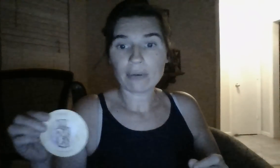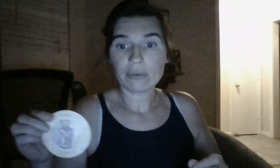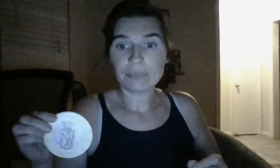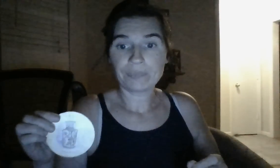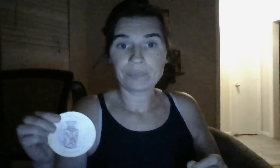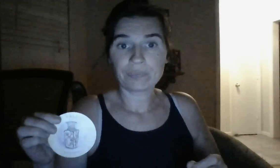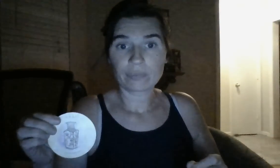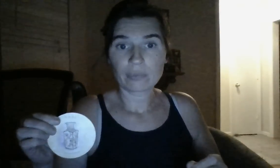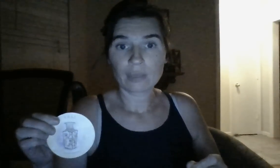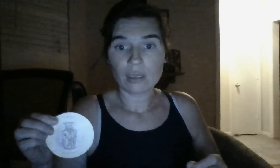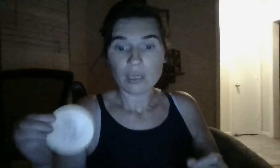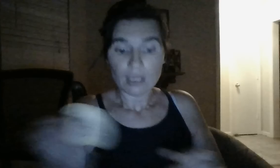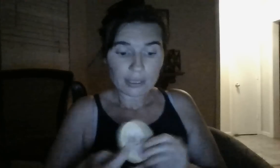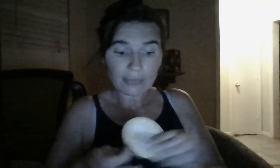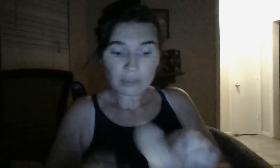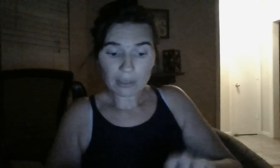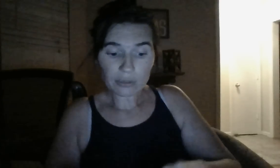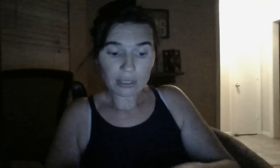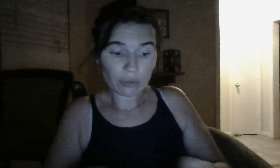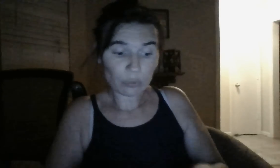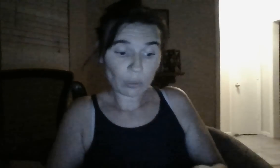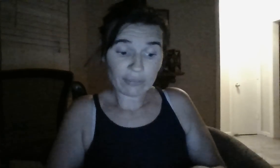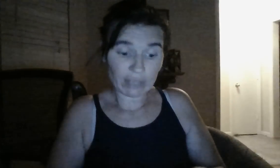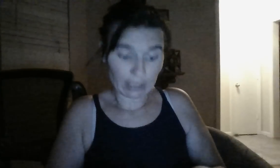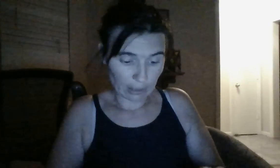of my life. So, you have to plug yourself in where you fit.